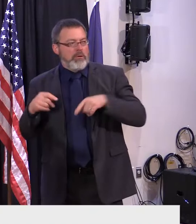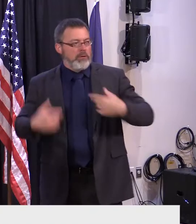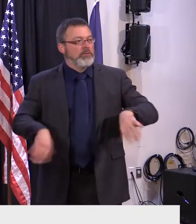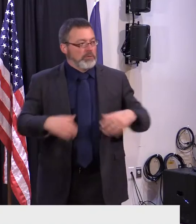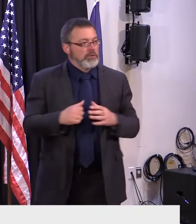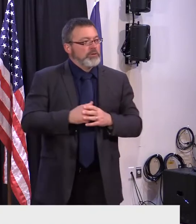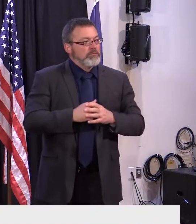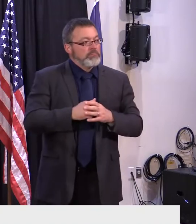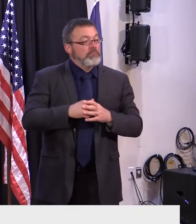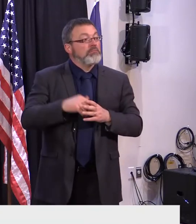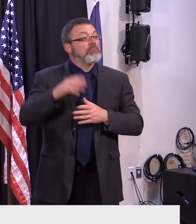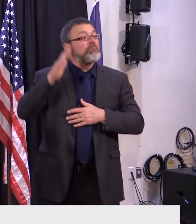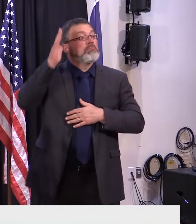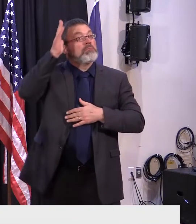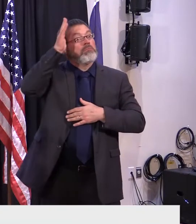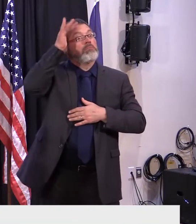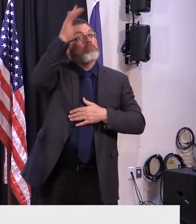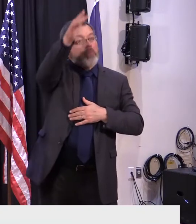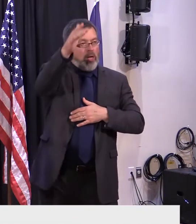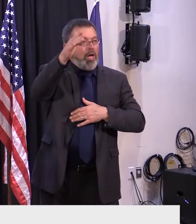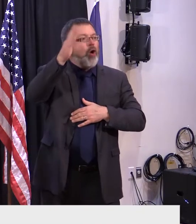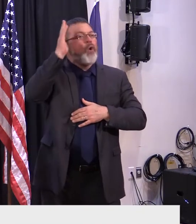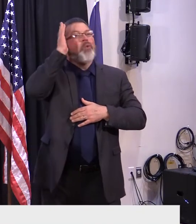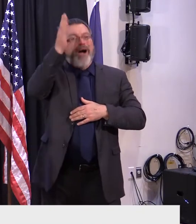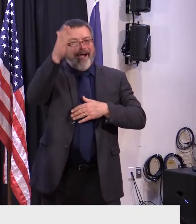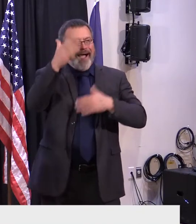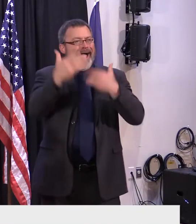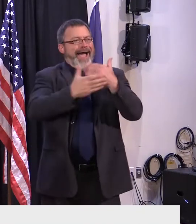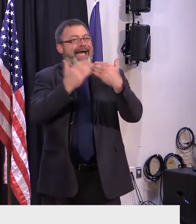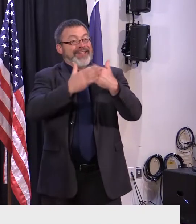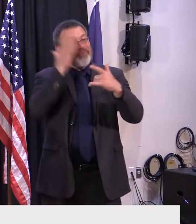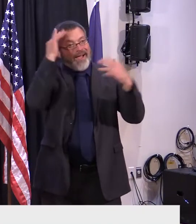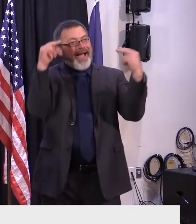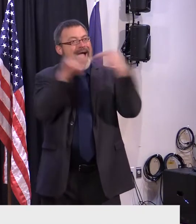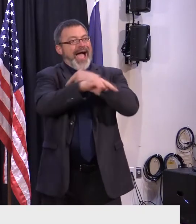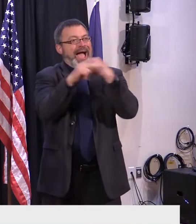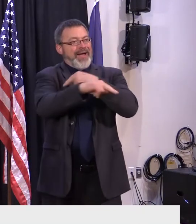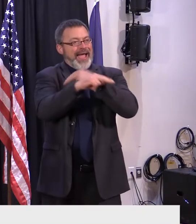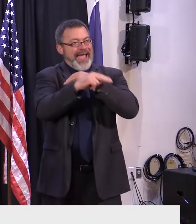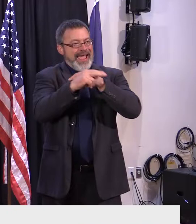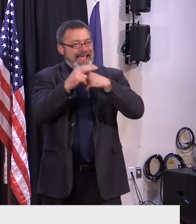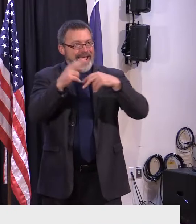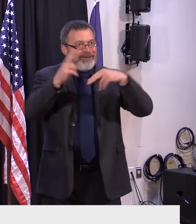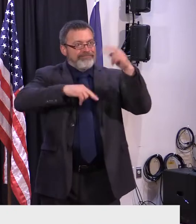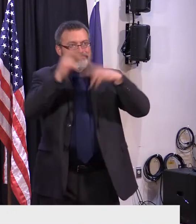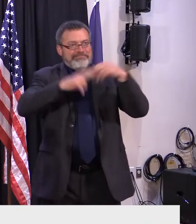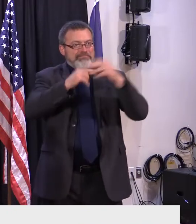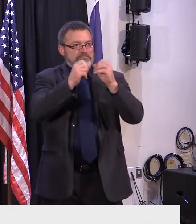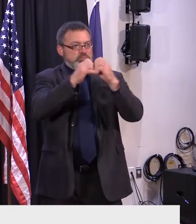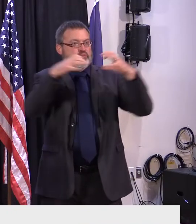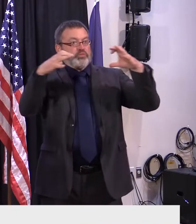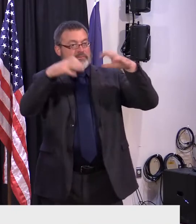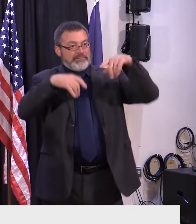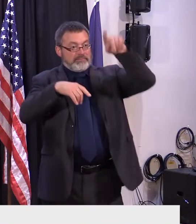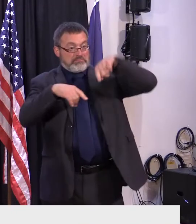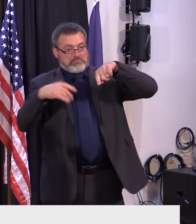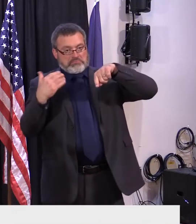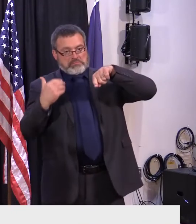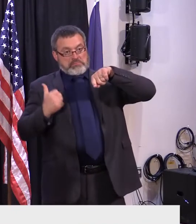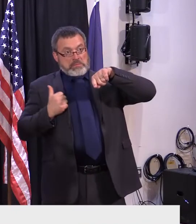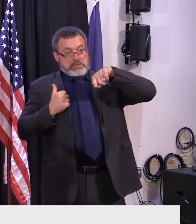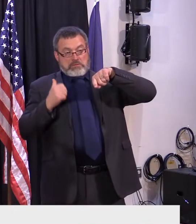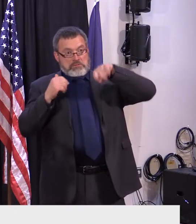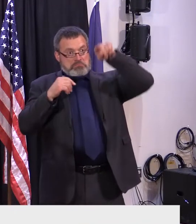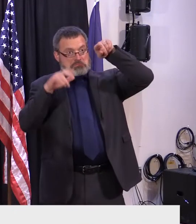35, which replaces the old secondary route, is built out with plans to eventually intersect directly